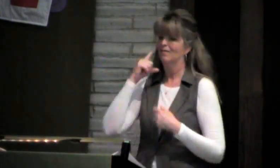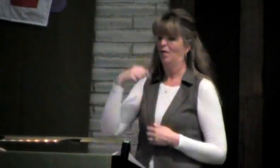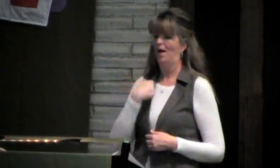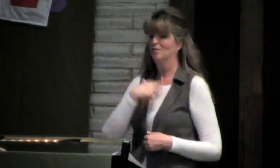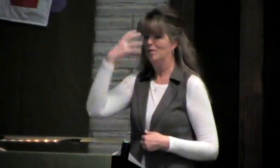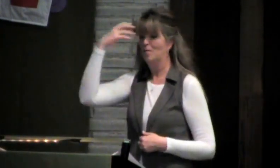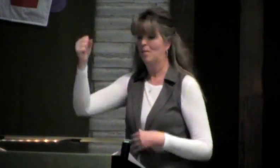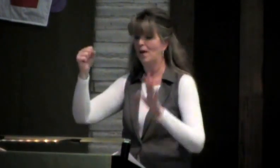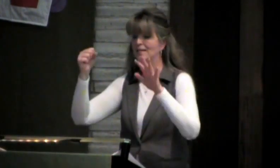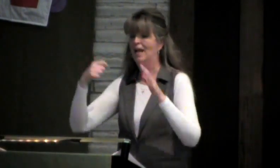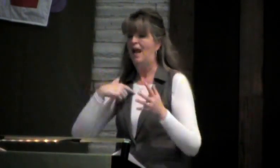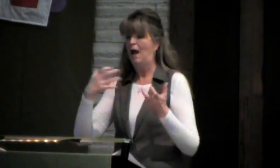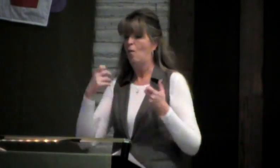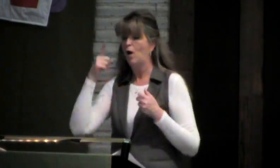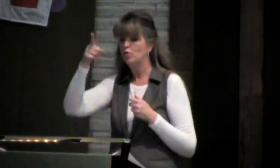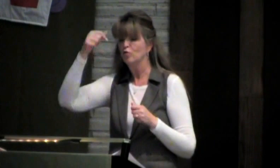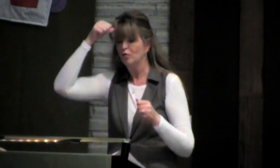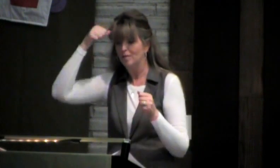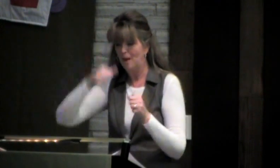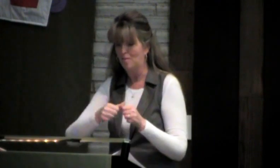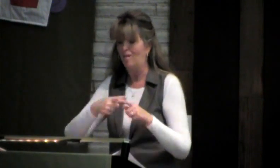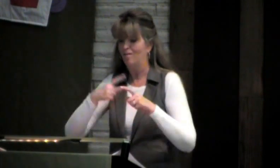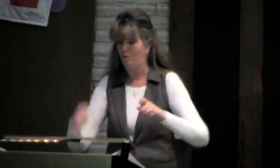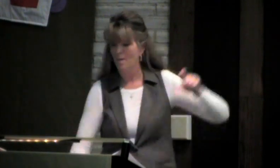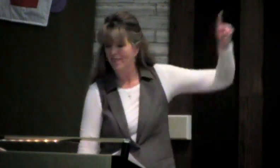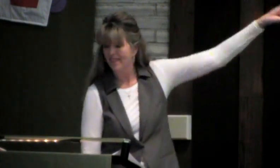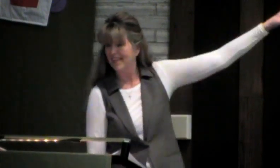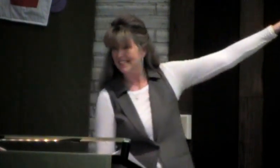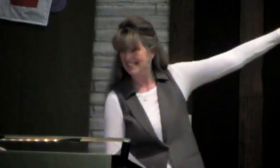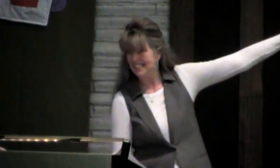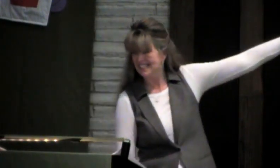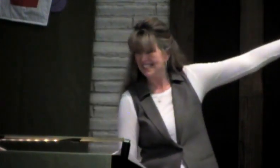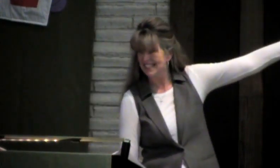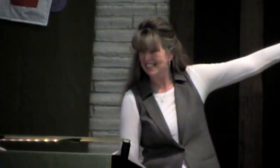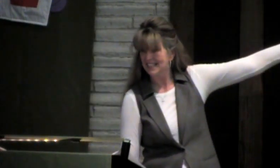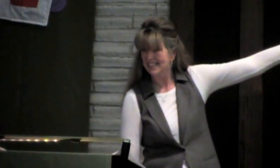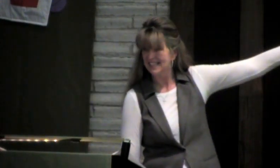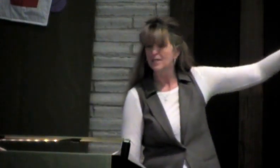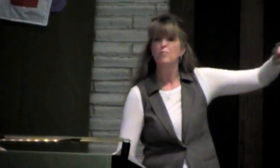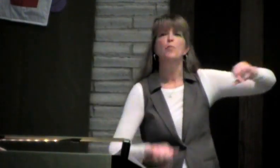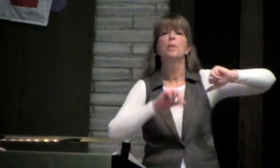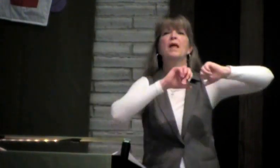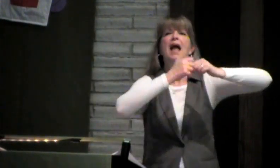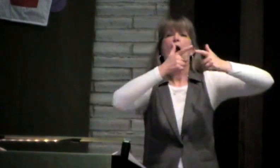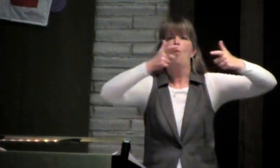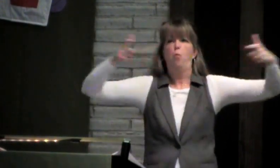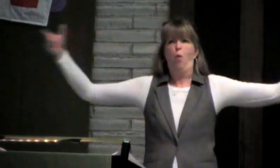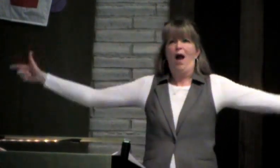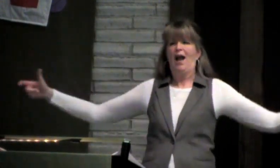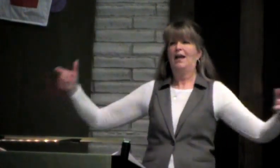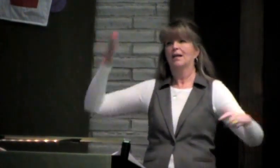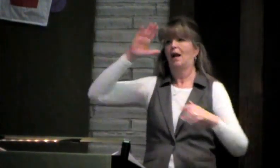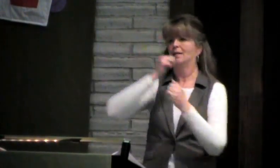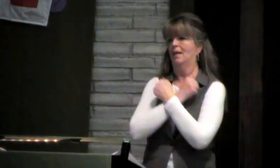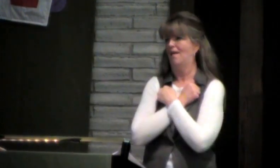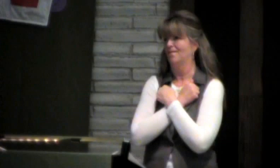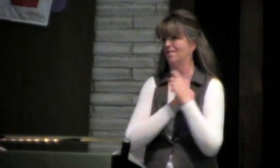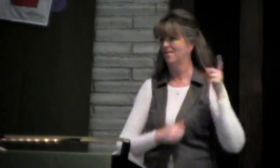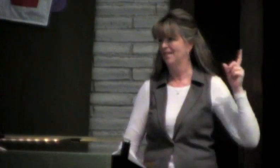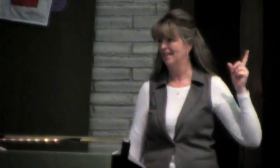So that's an easy one for us to memorize, because we have to remember, from this, we remember